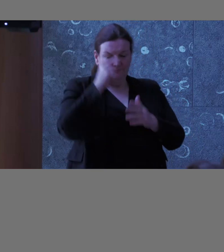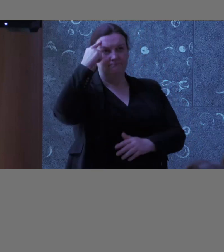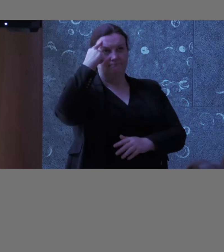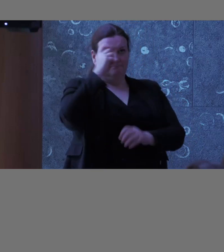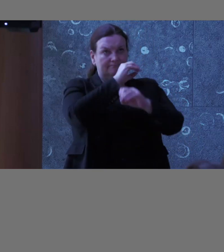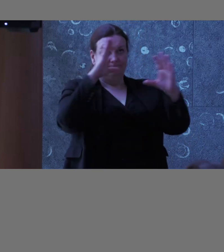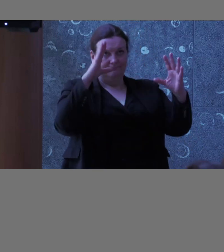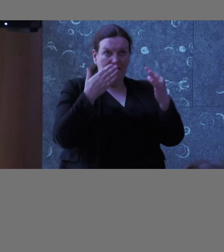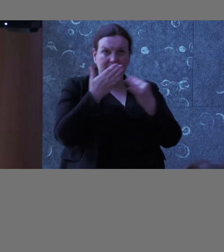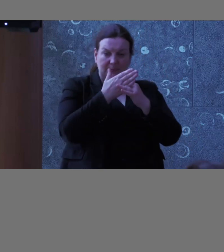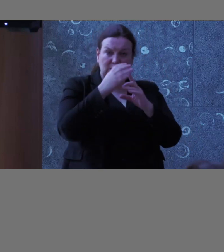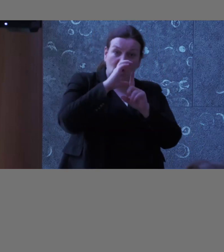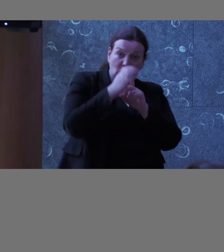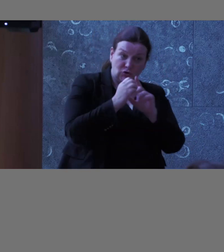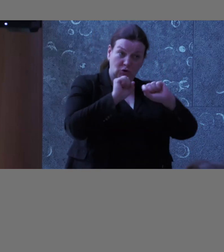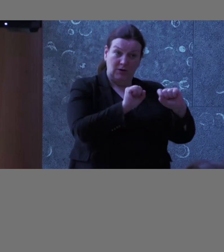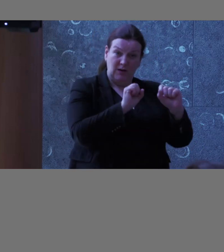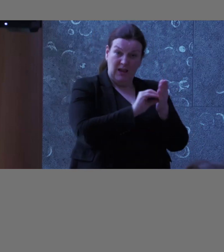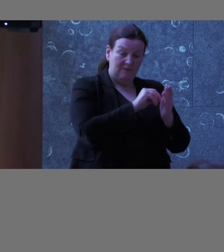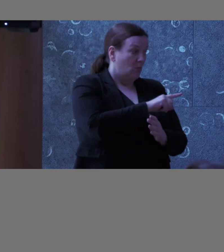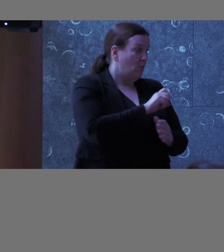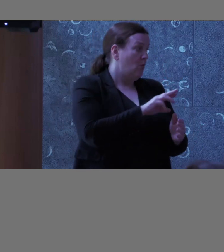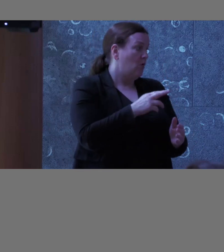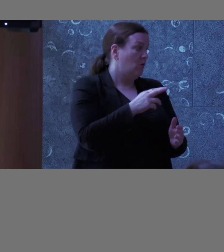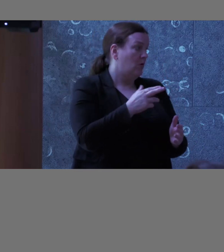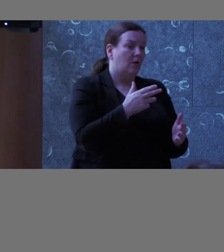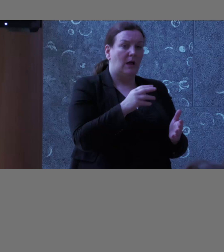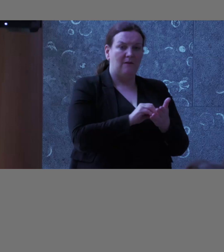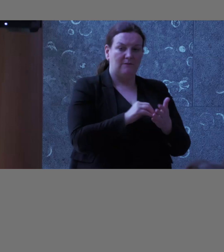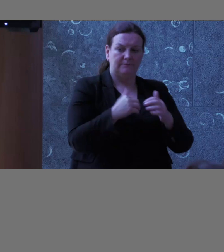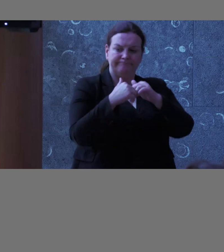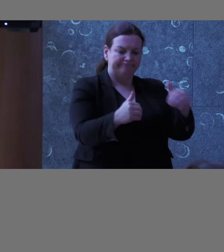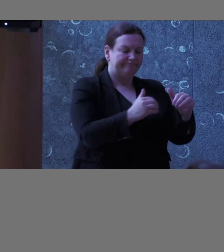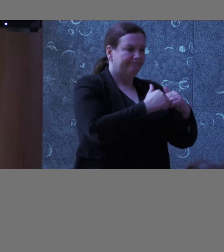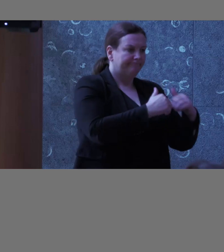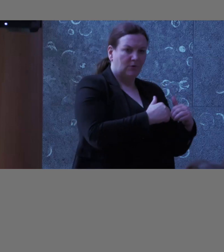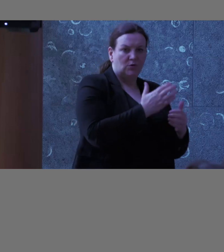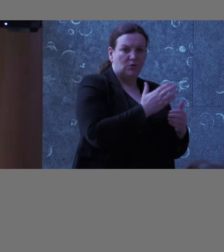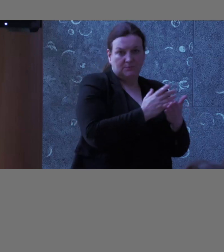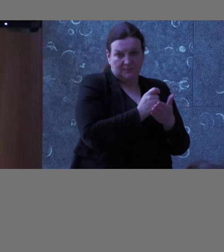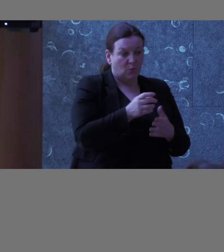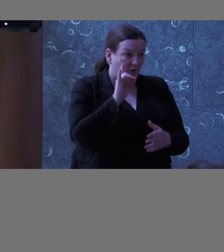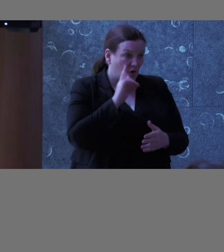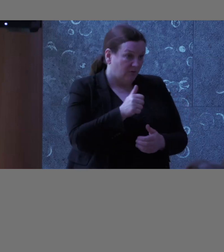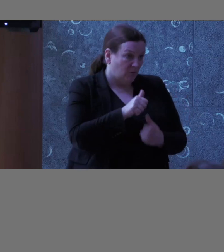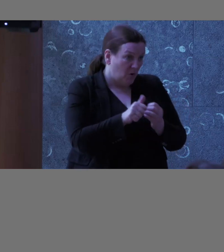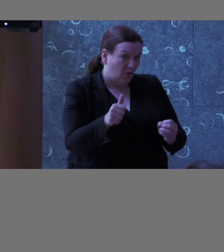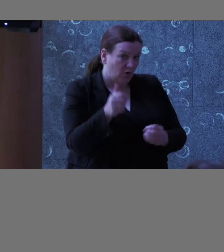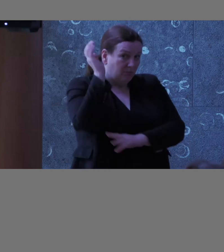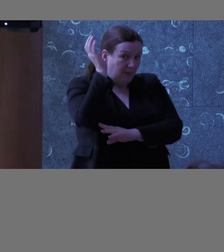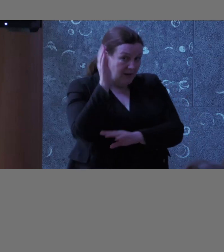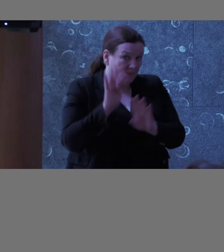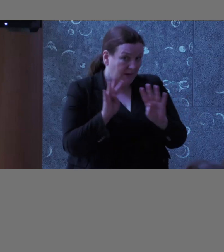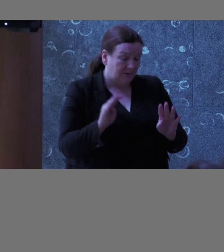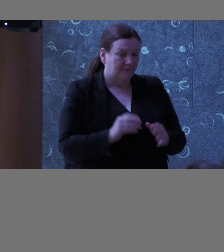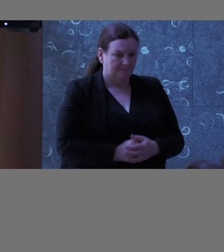culture, or is it more like a side of the thing as we've heard from the previous panels?